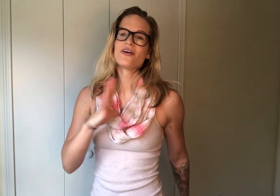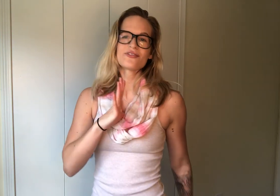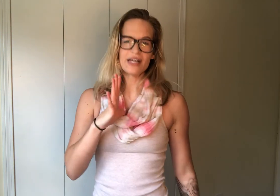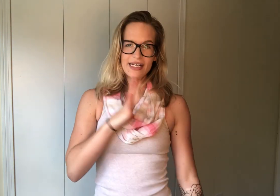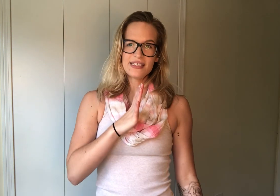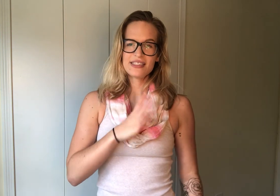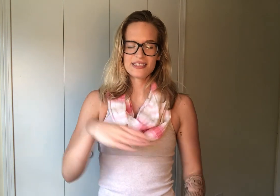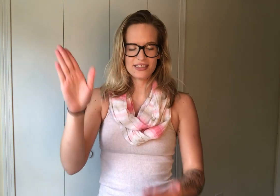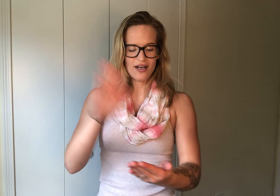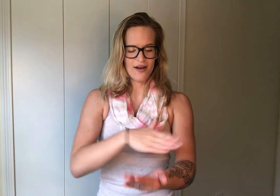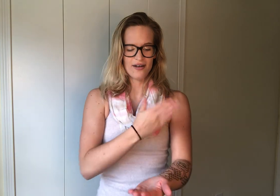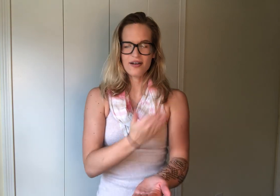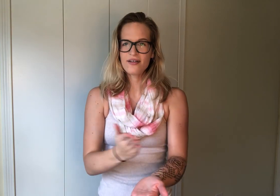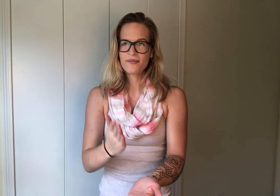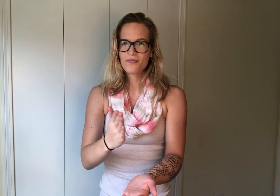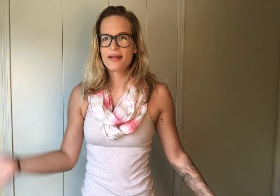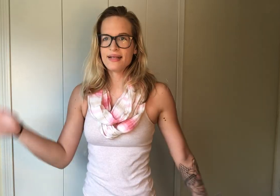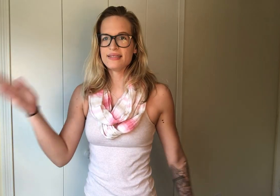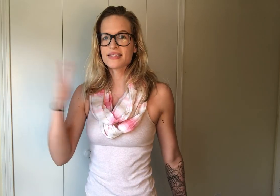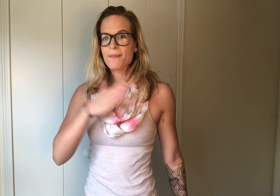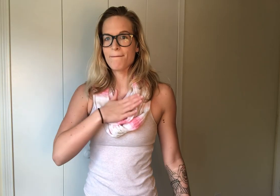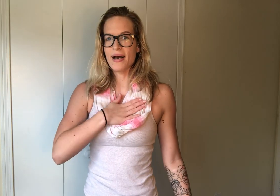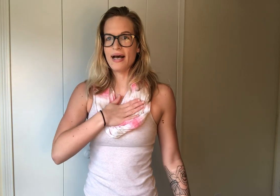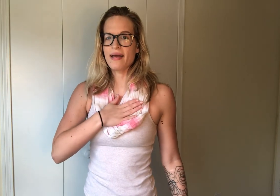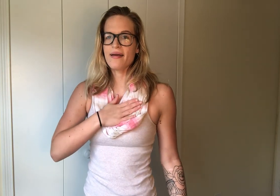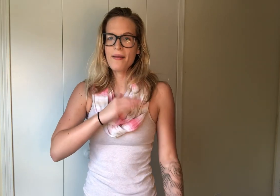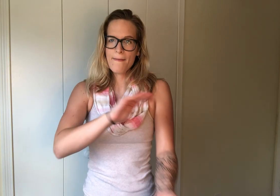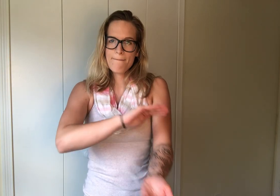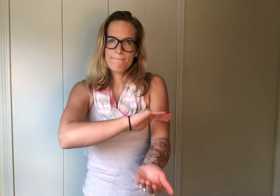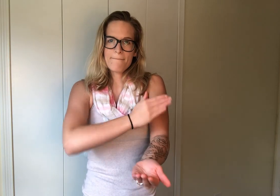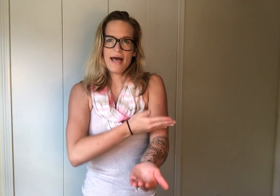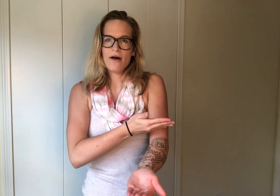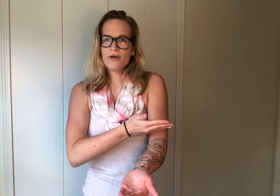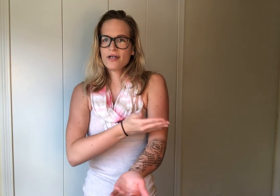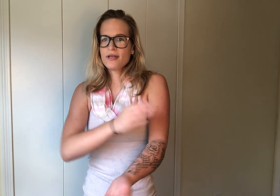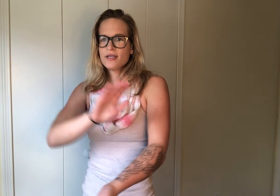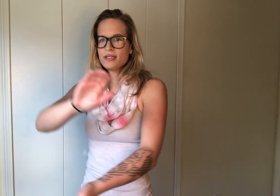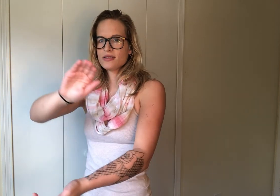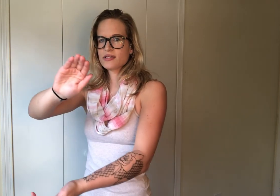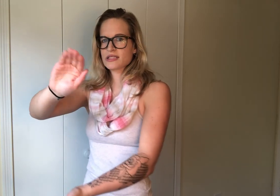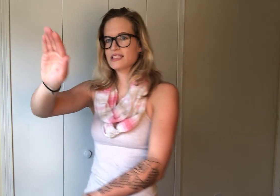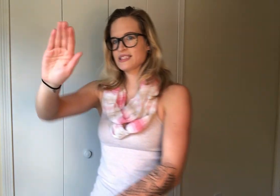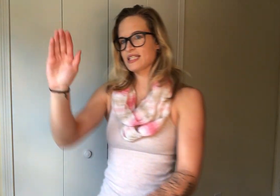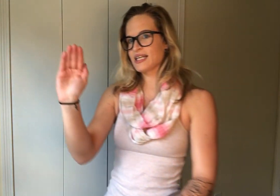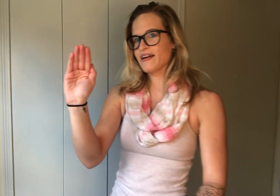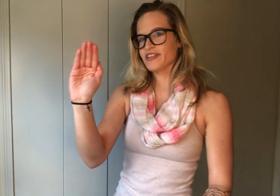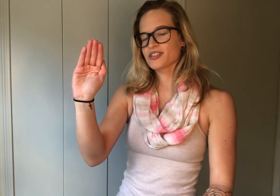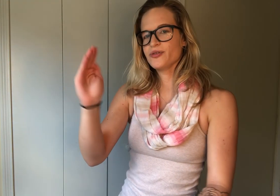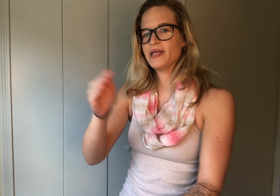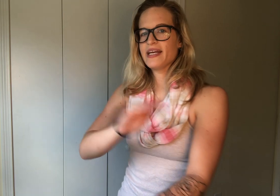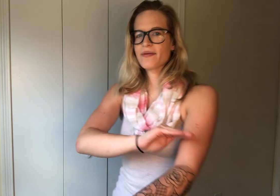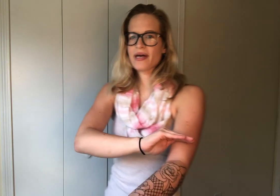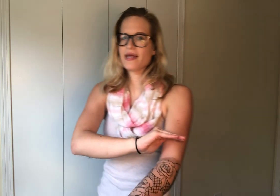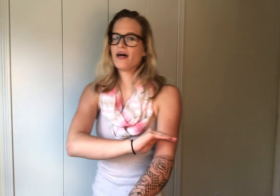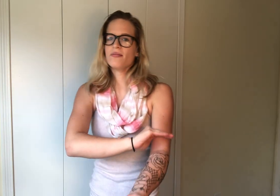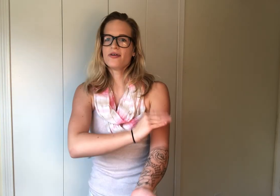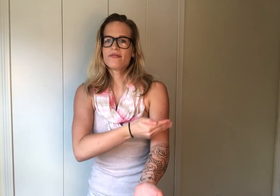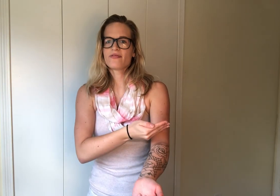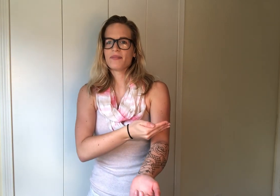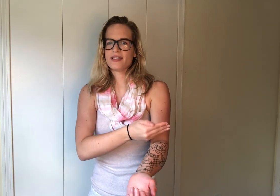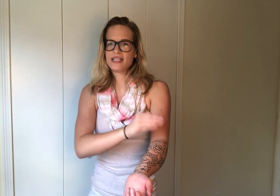alright, song, my power, this is just kind of a scooped hand by the elbow and flip it